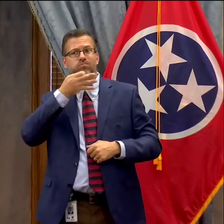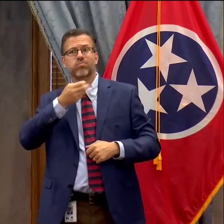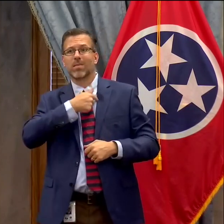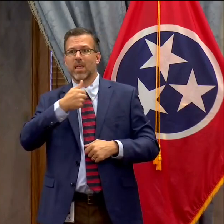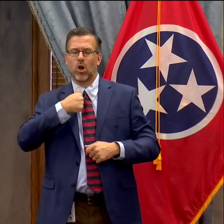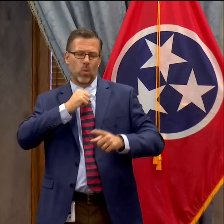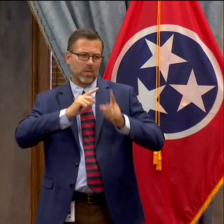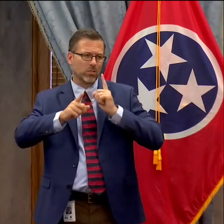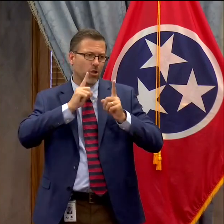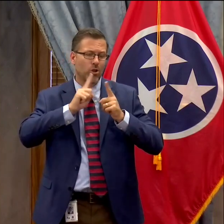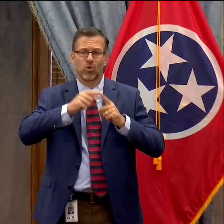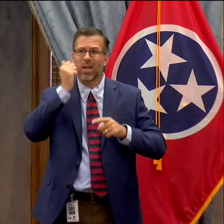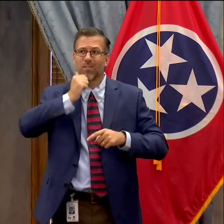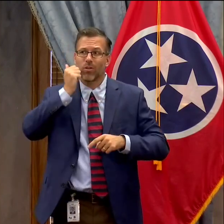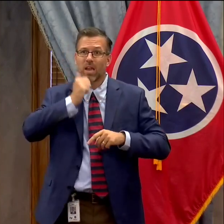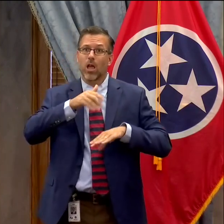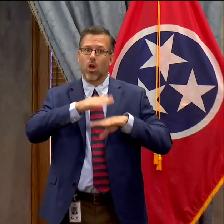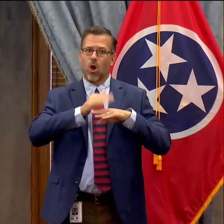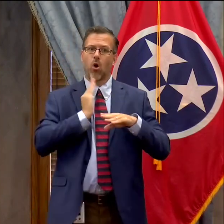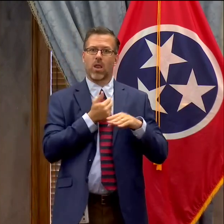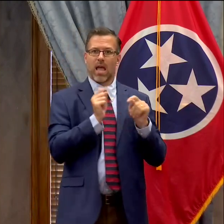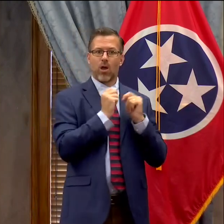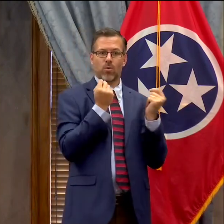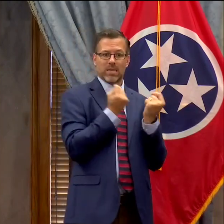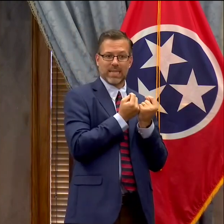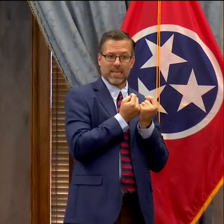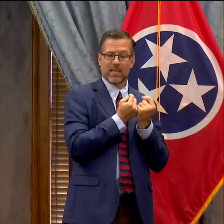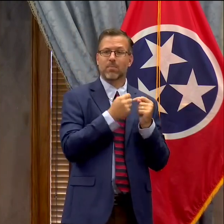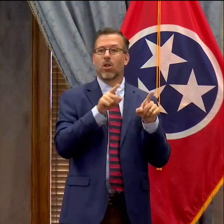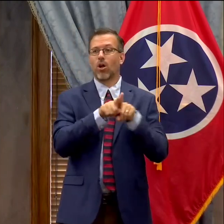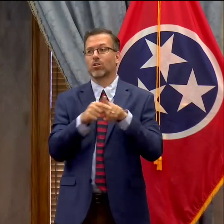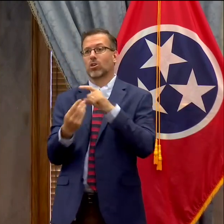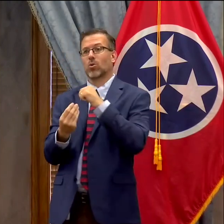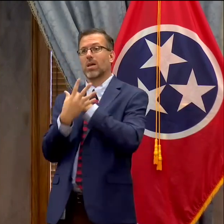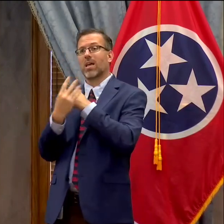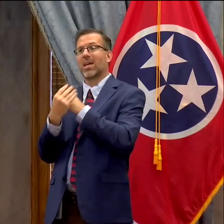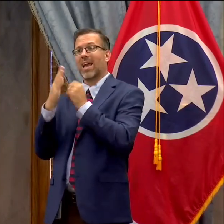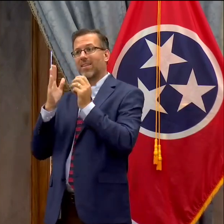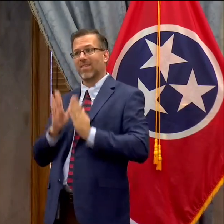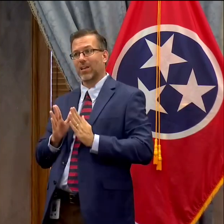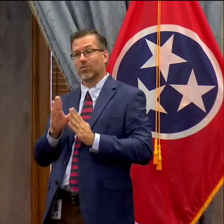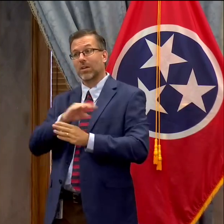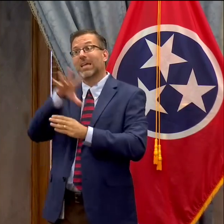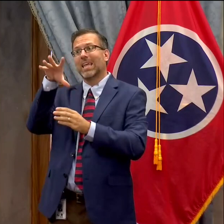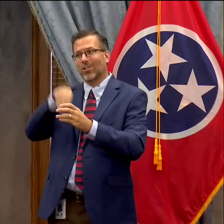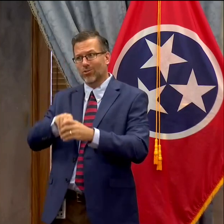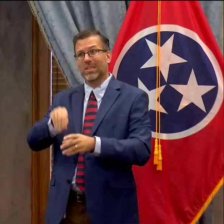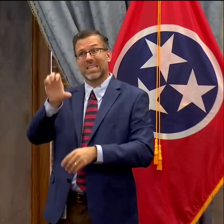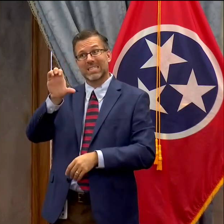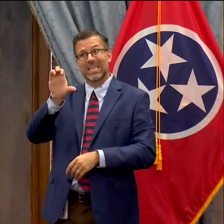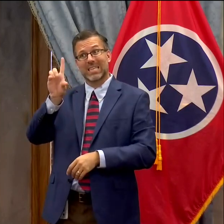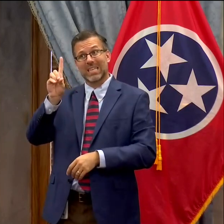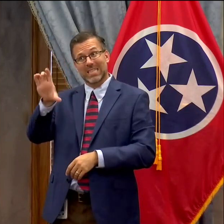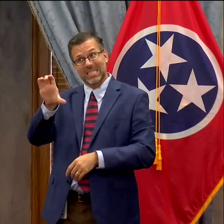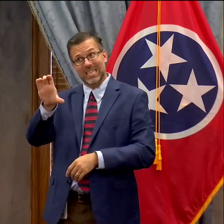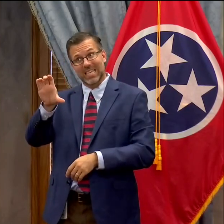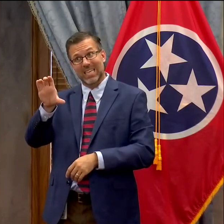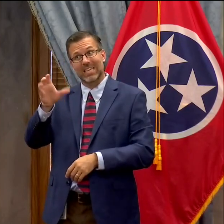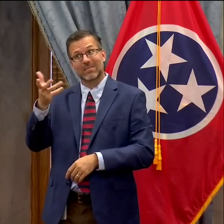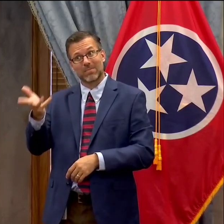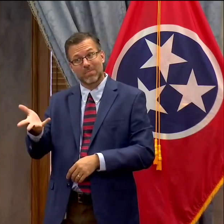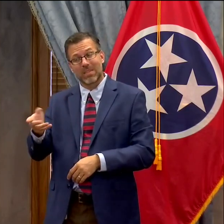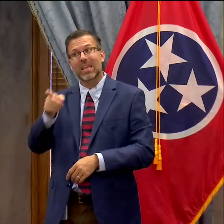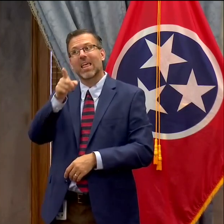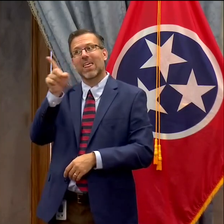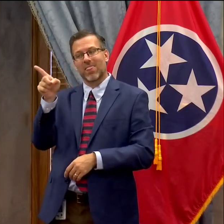daily both on our team and as advisory level around the team including the CDC who has uh